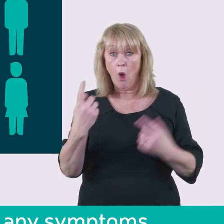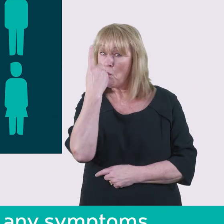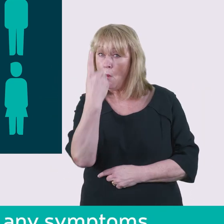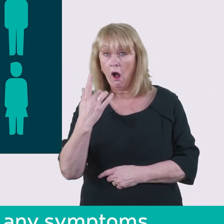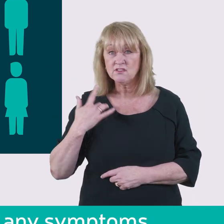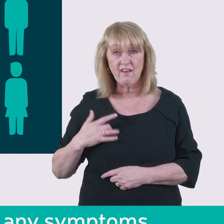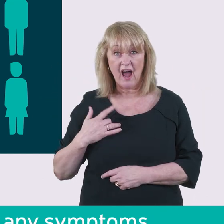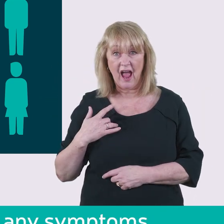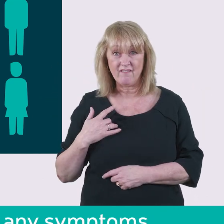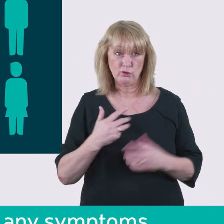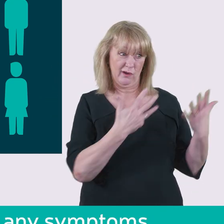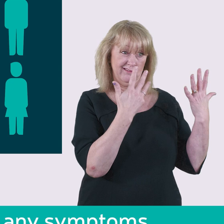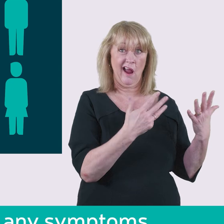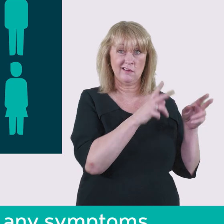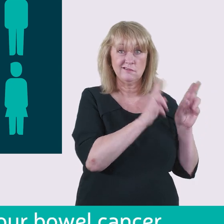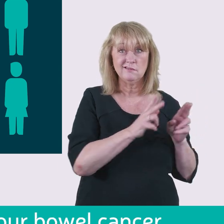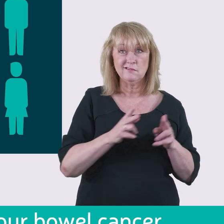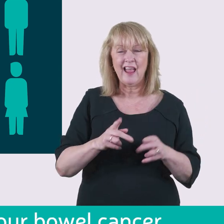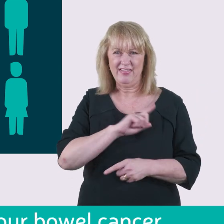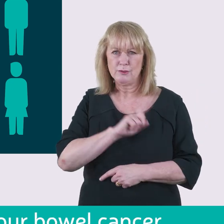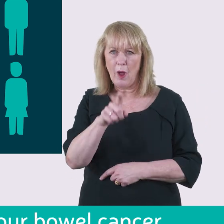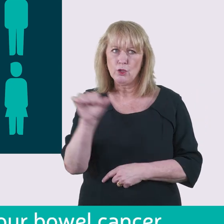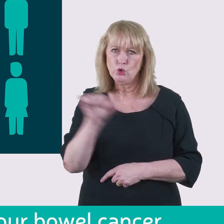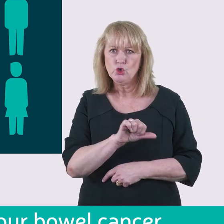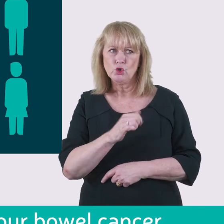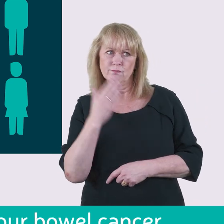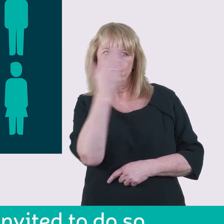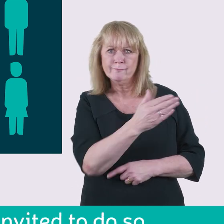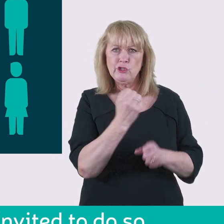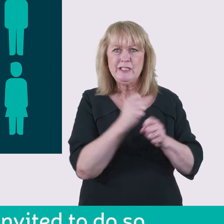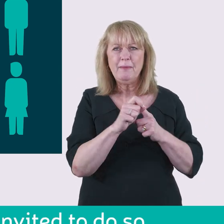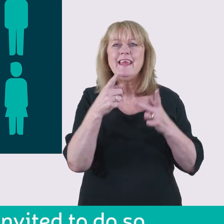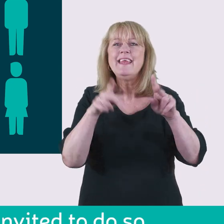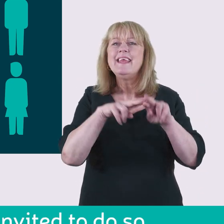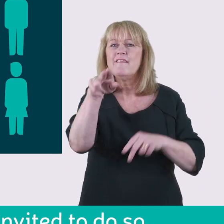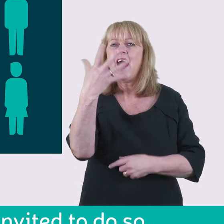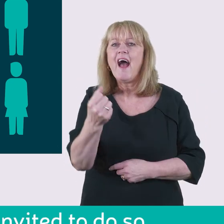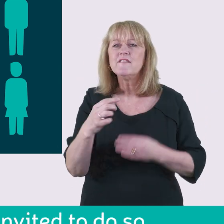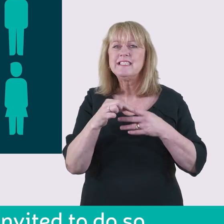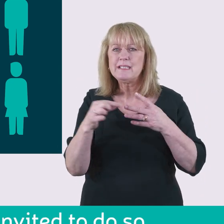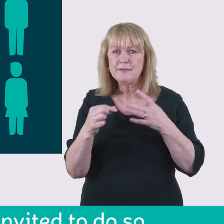to visit your GP about any symptoms and also to complete your bowel cancer screening test when invited to do so.